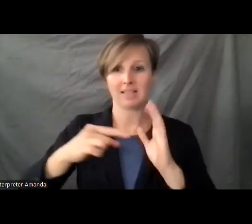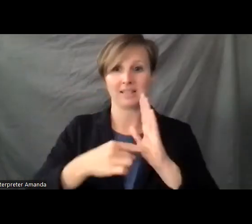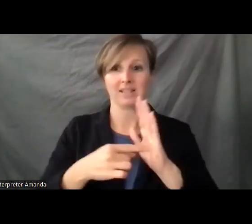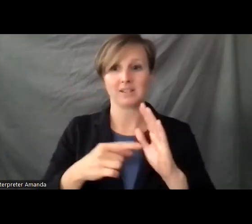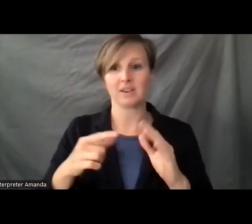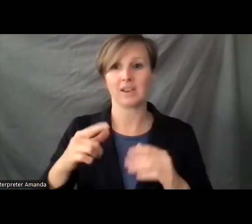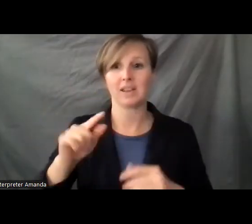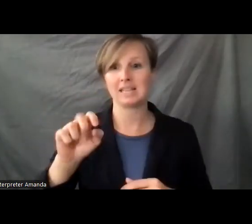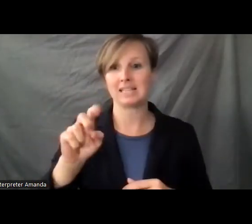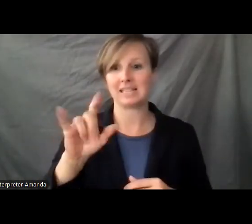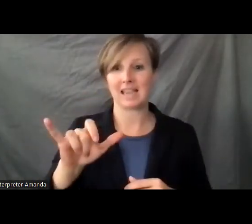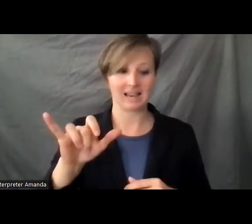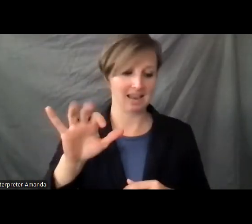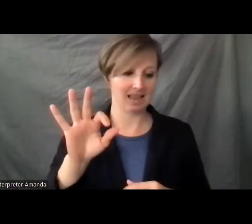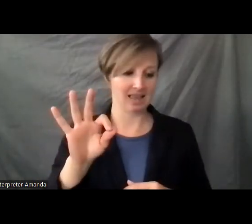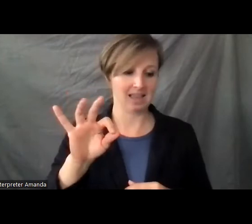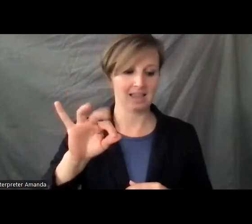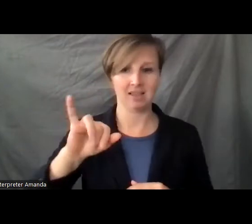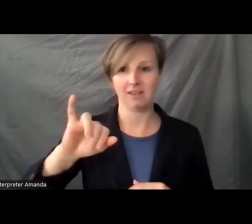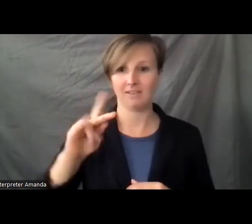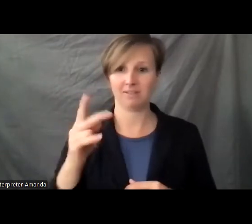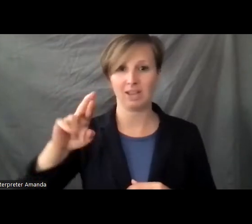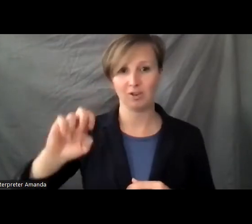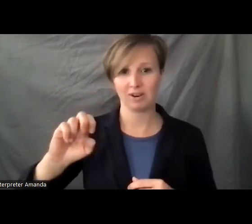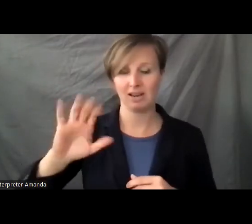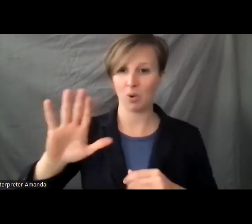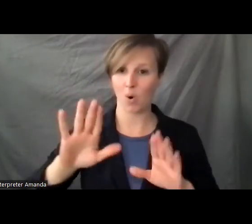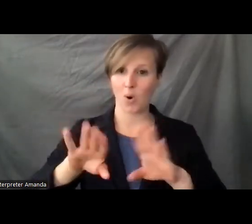joined by Teddy Vickray. And Teddy, we would love for your opening remarks to be shared.